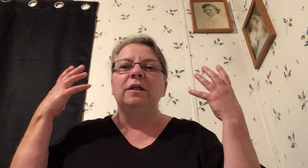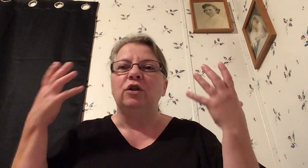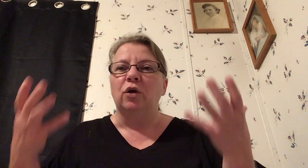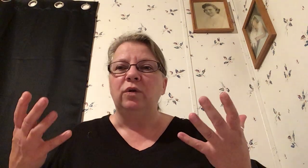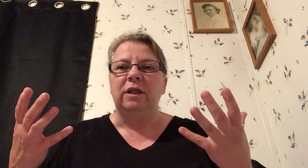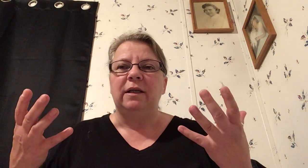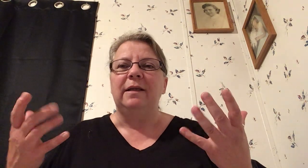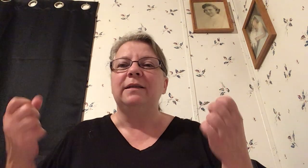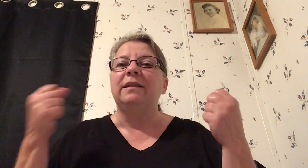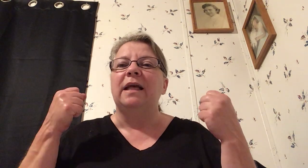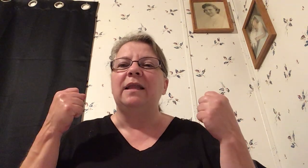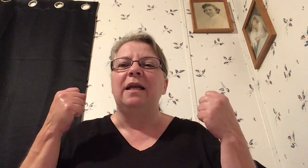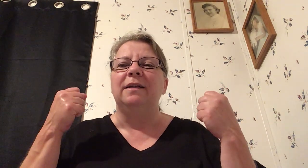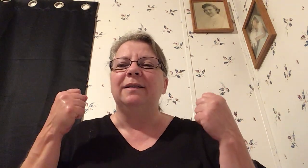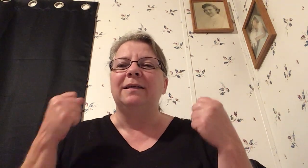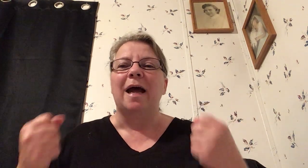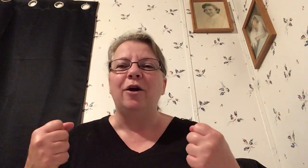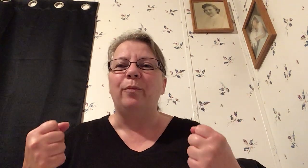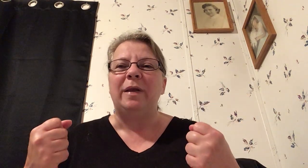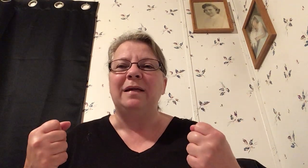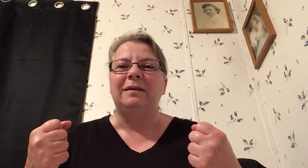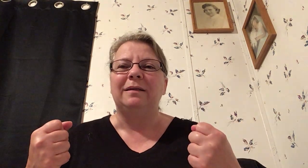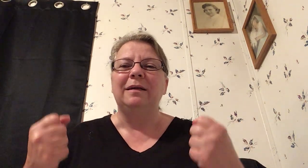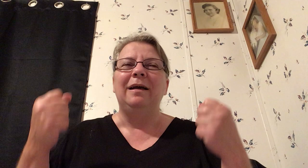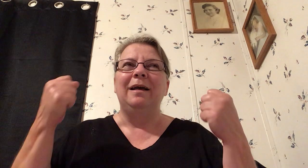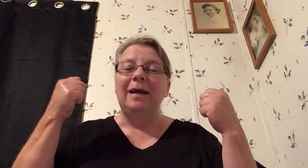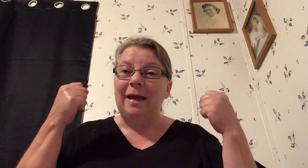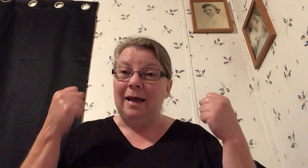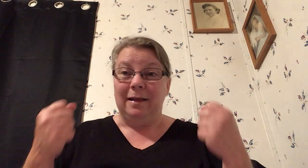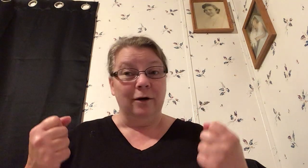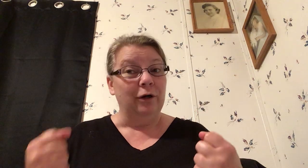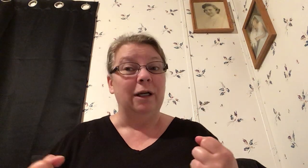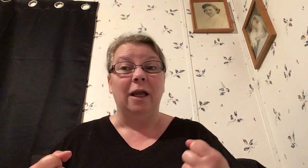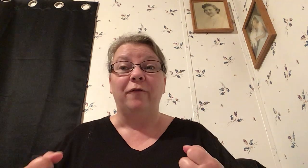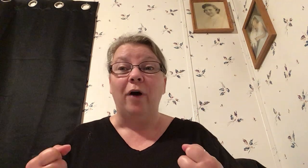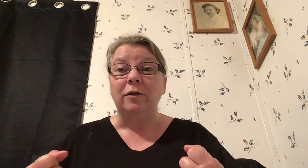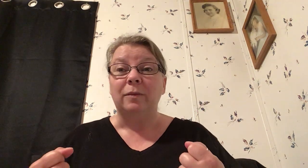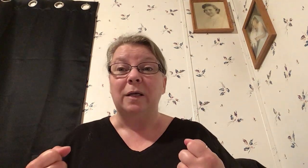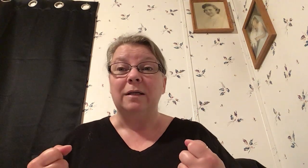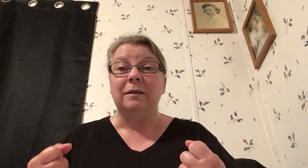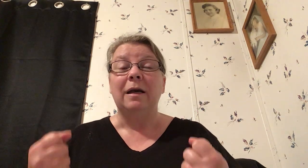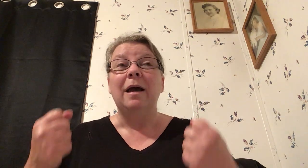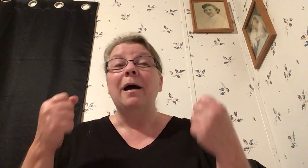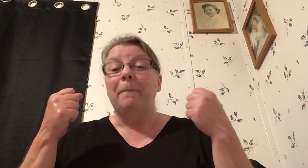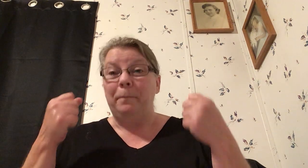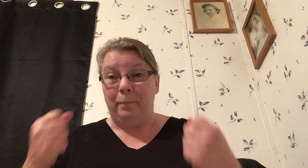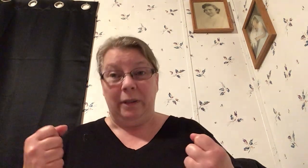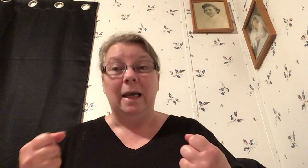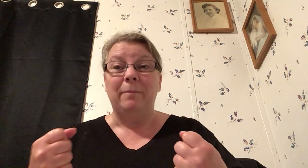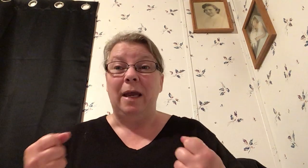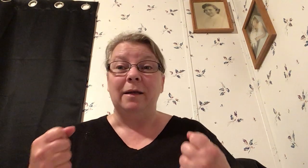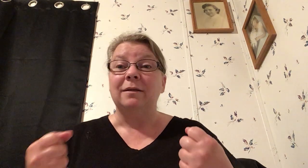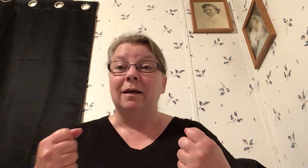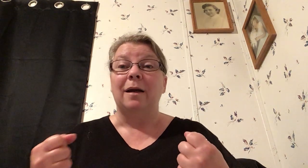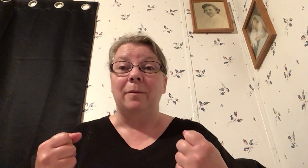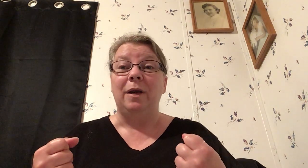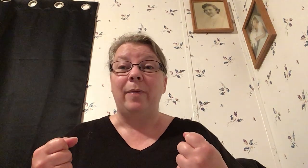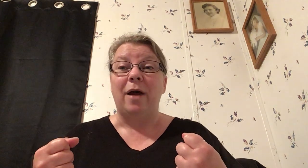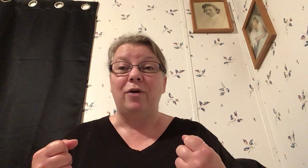so sick of this that they desire peace and they're going to get a false peace but that man is going to come into power